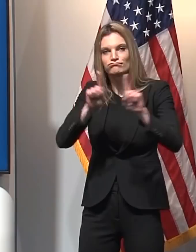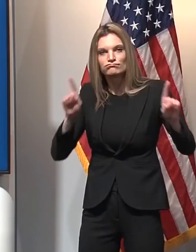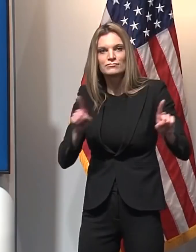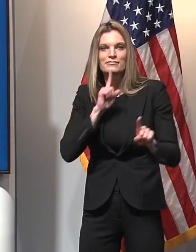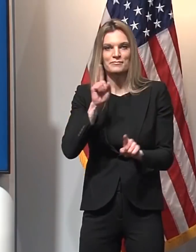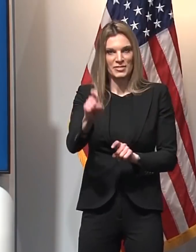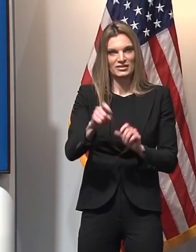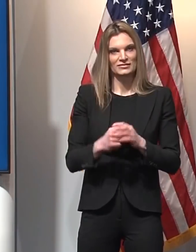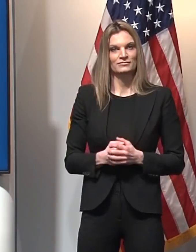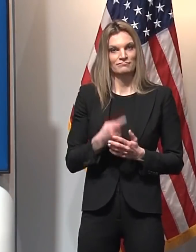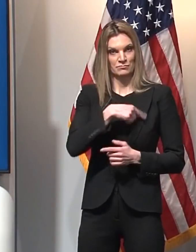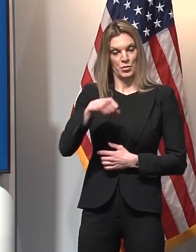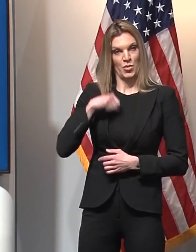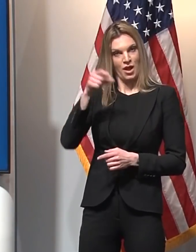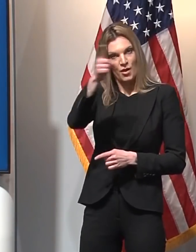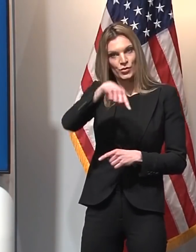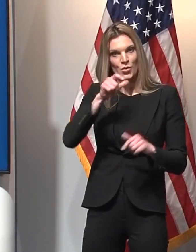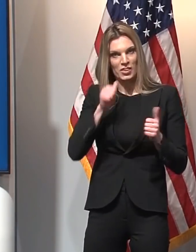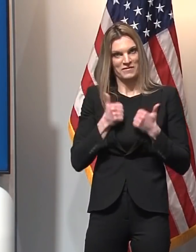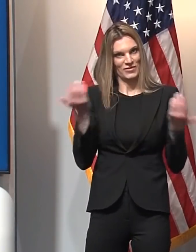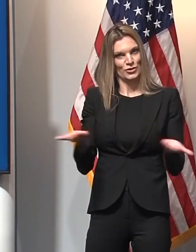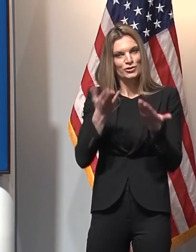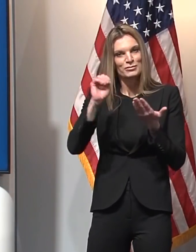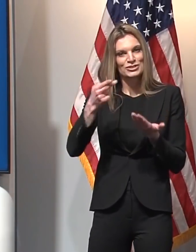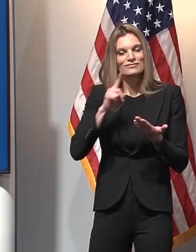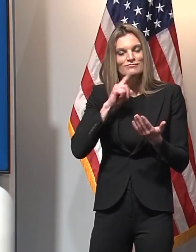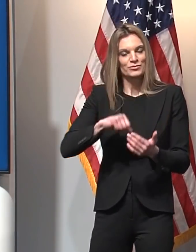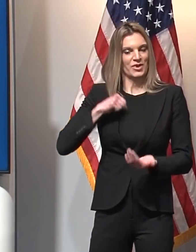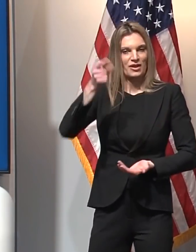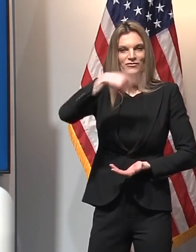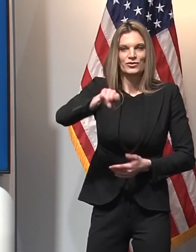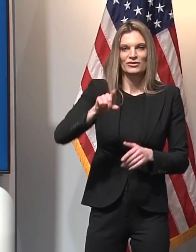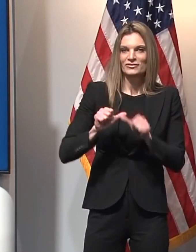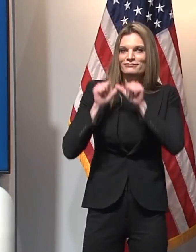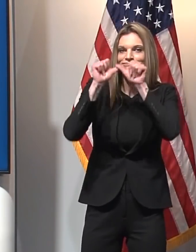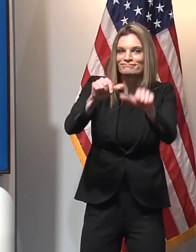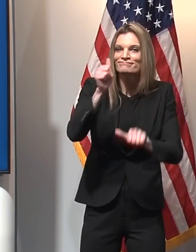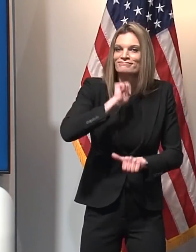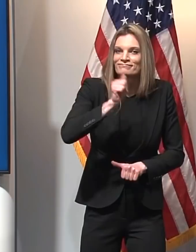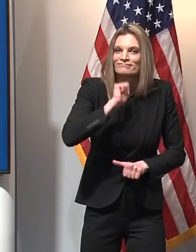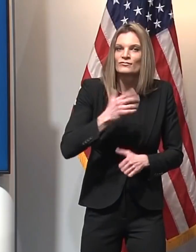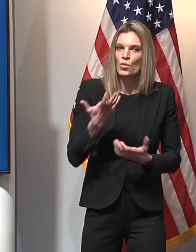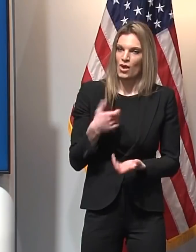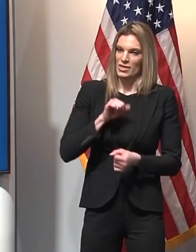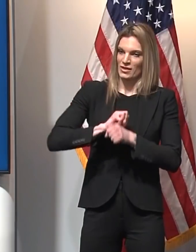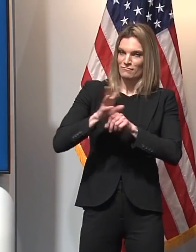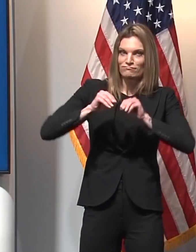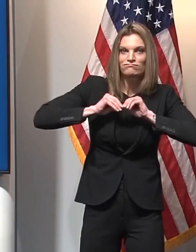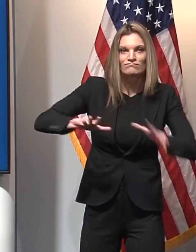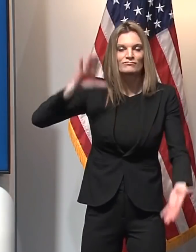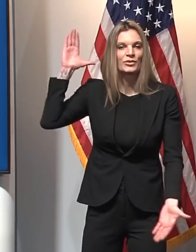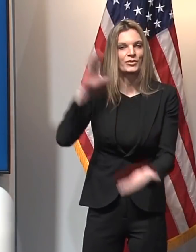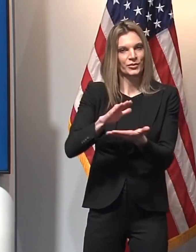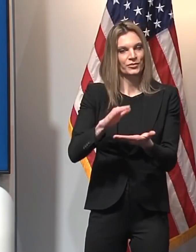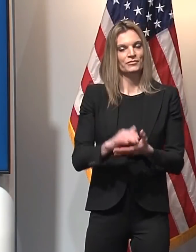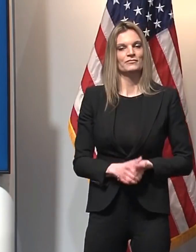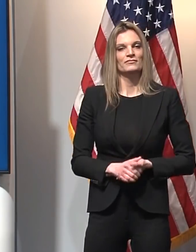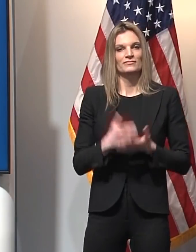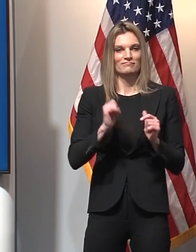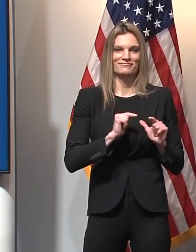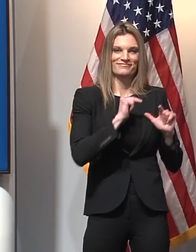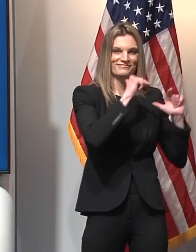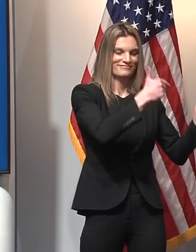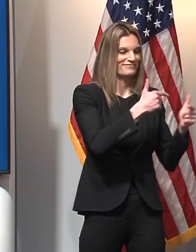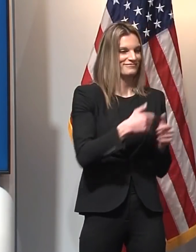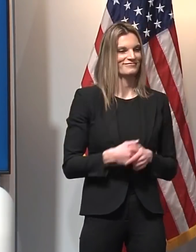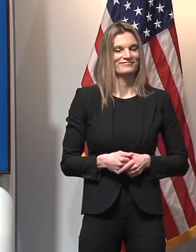proud of every Michigander who has done their part. It will take all of this to end this pandemic as quickly as possible. And with that, I'll turn it